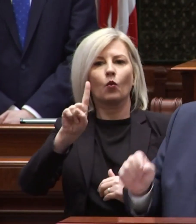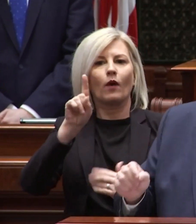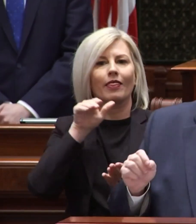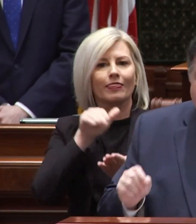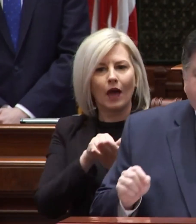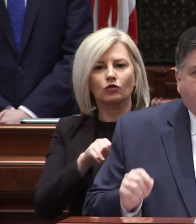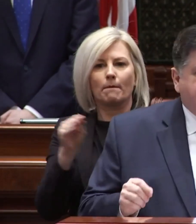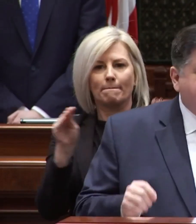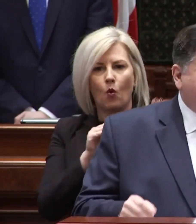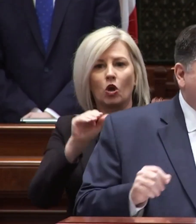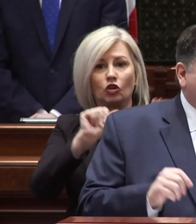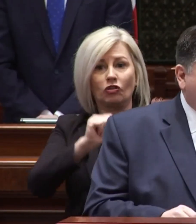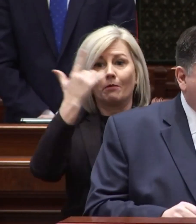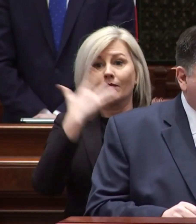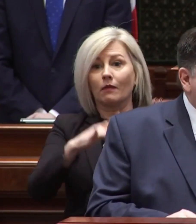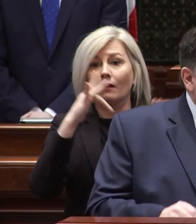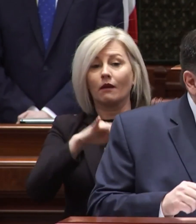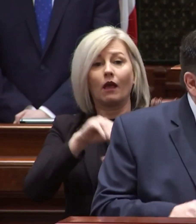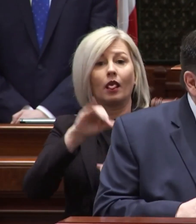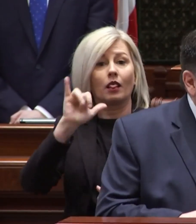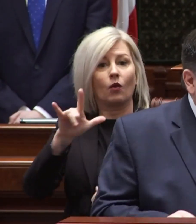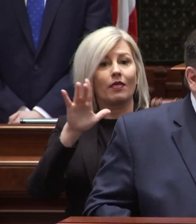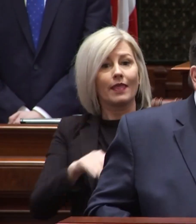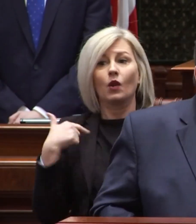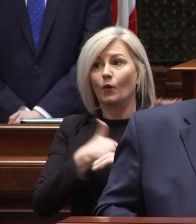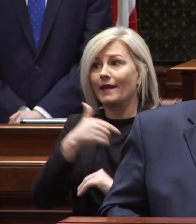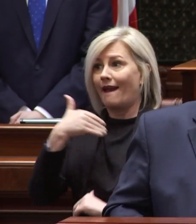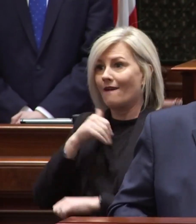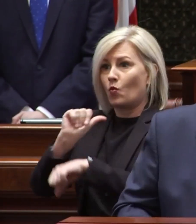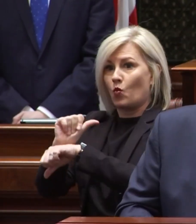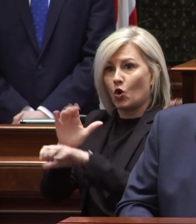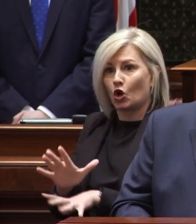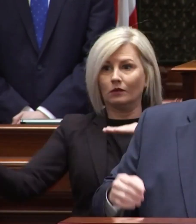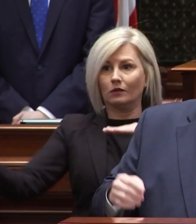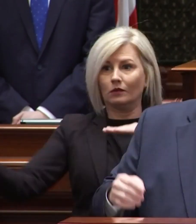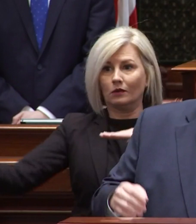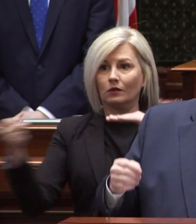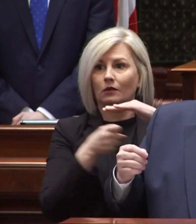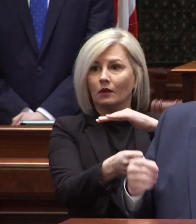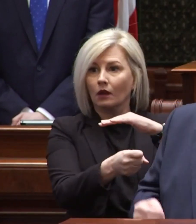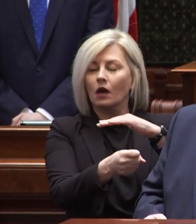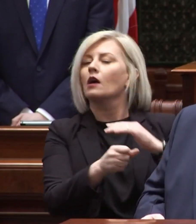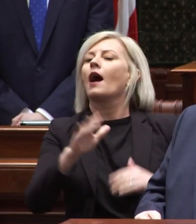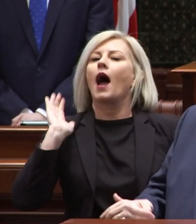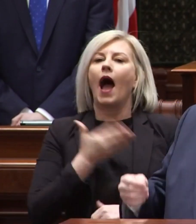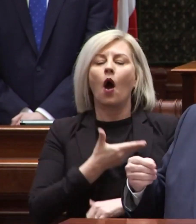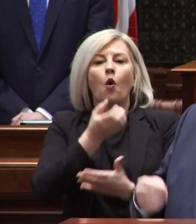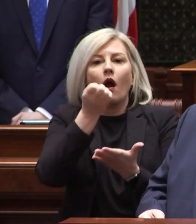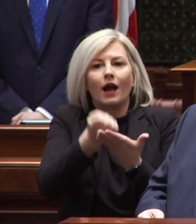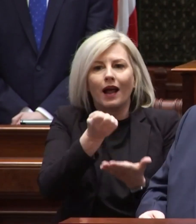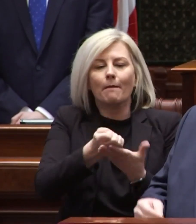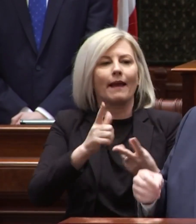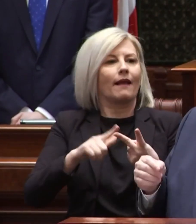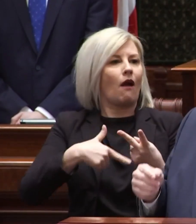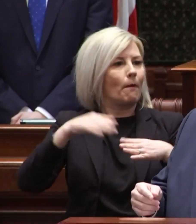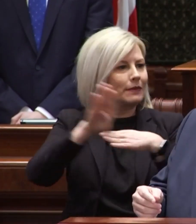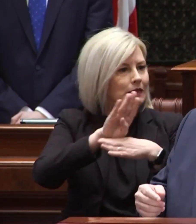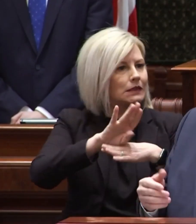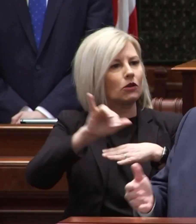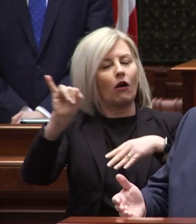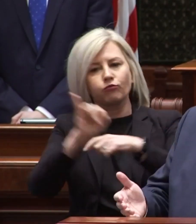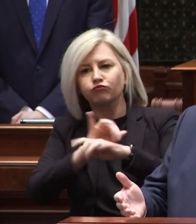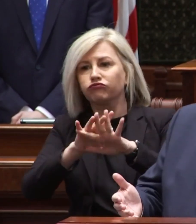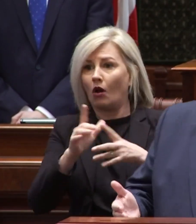000 more job openings in illinois than we have skilled workers to fill them and our economy and our industries are